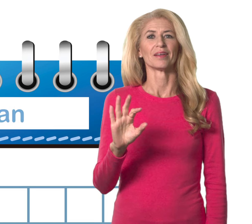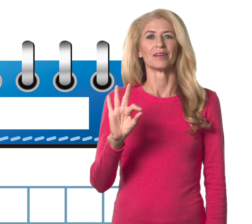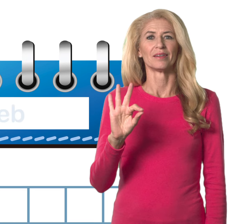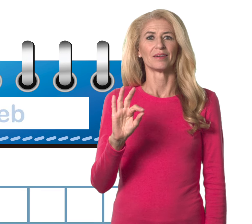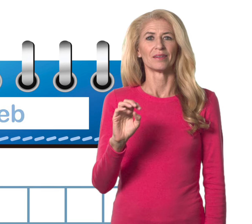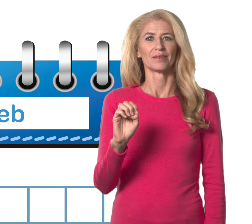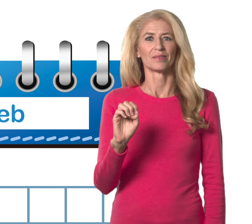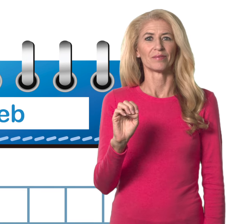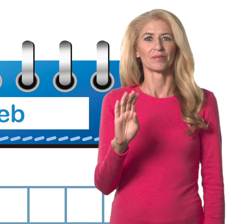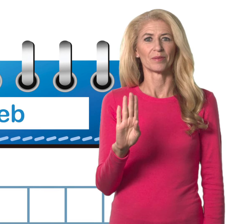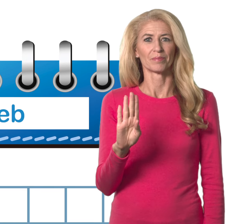February